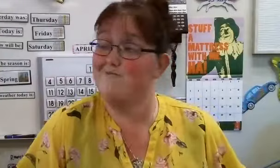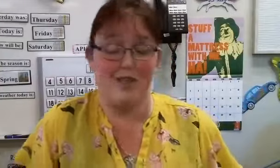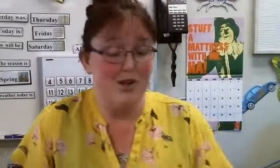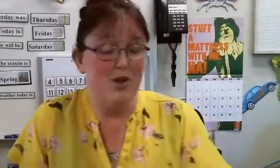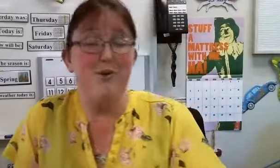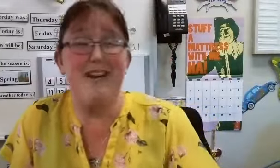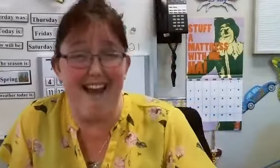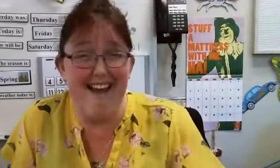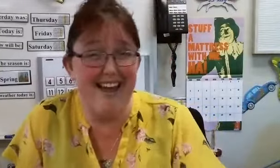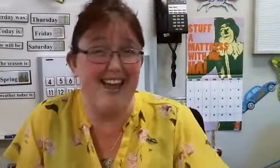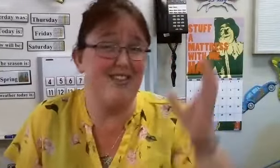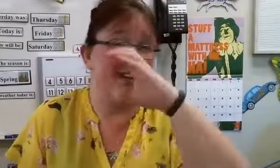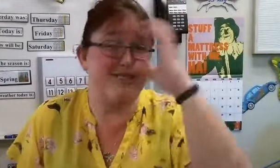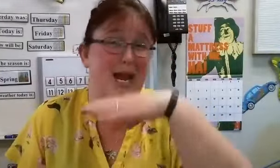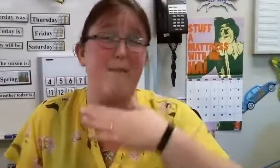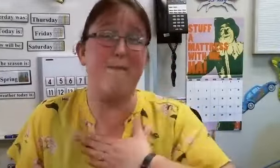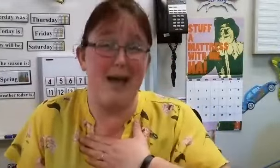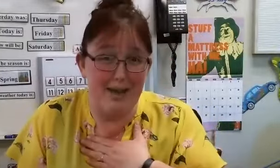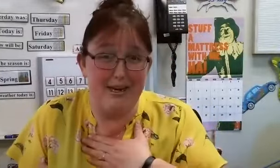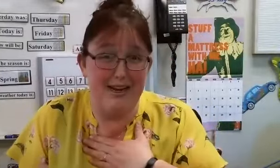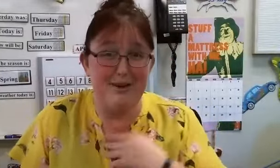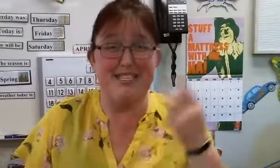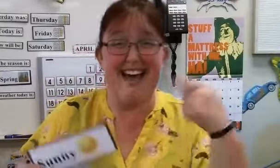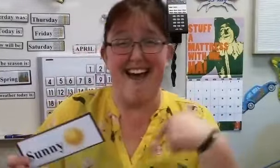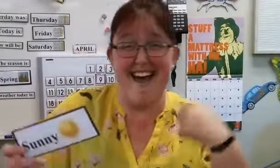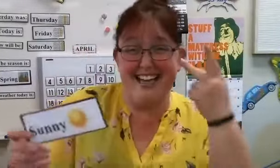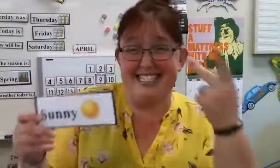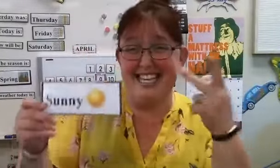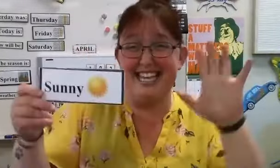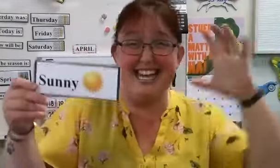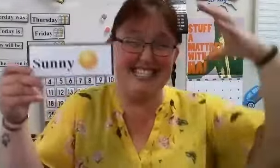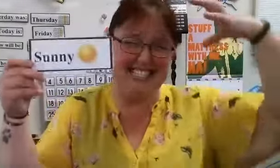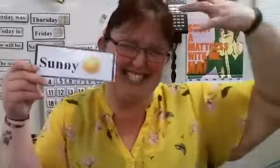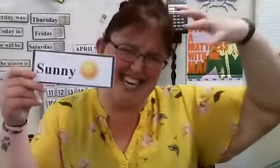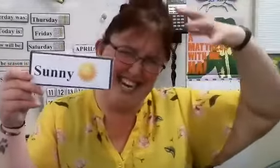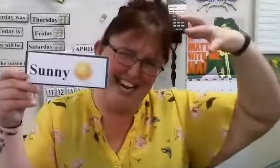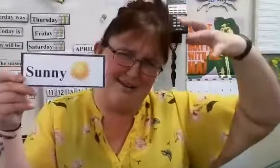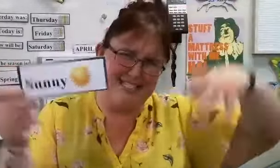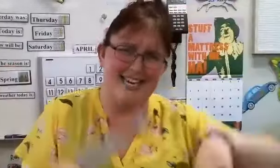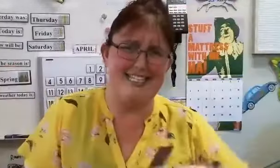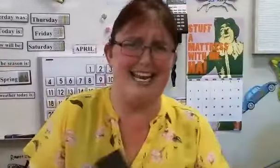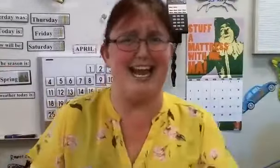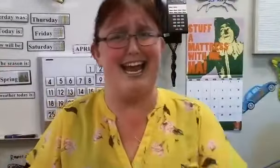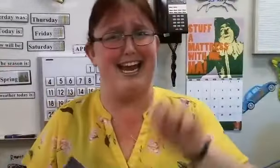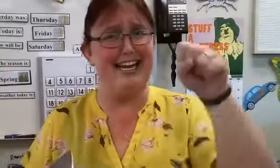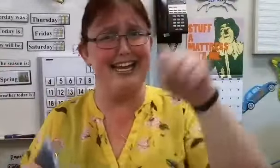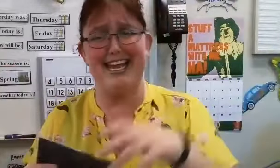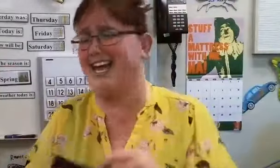When I look outside my windows, I see that it's sunny outside today. Yeah.